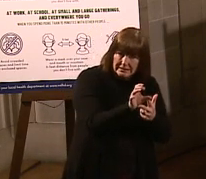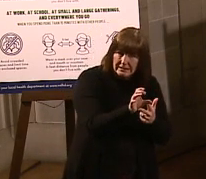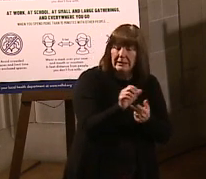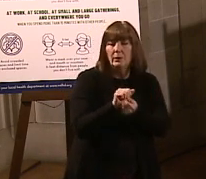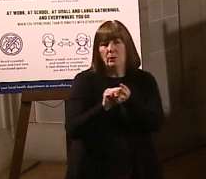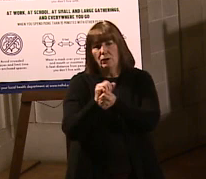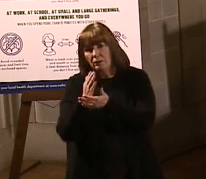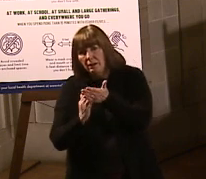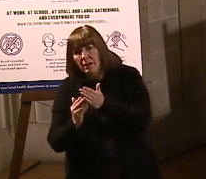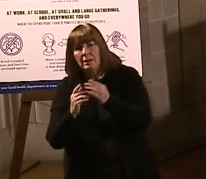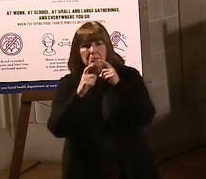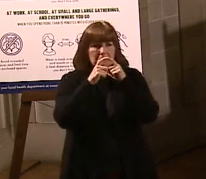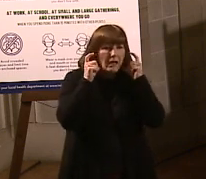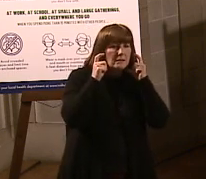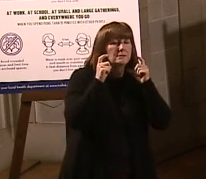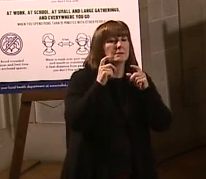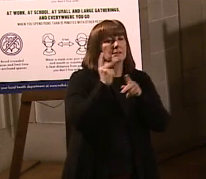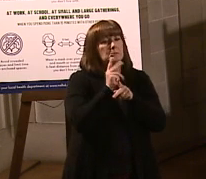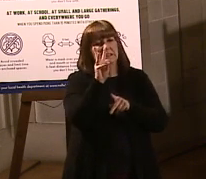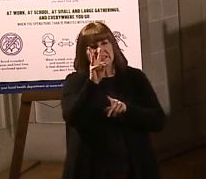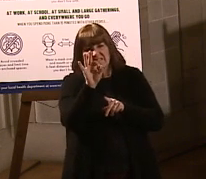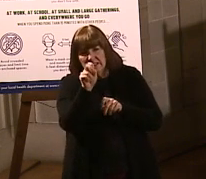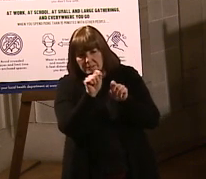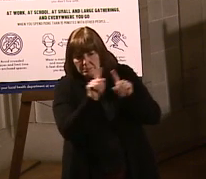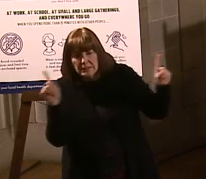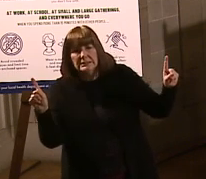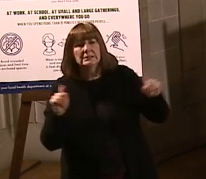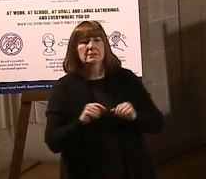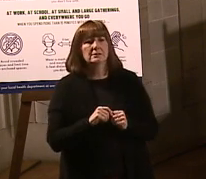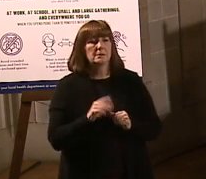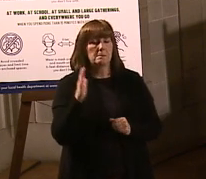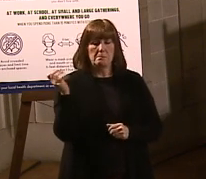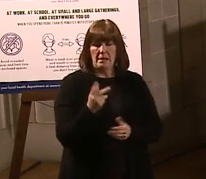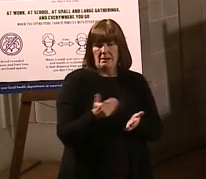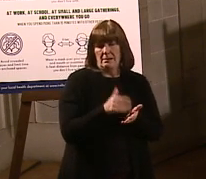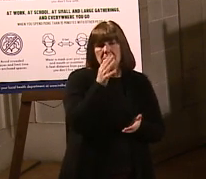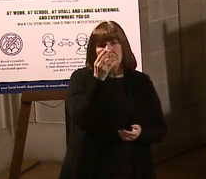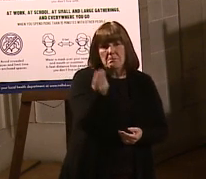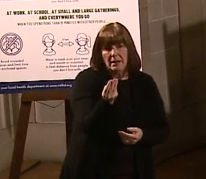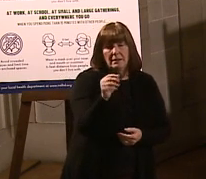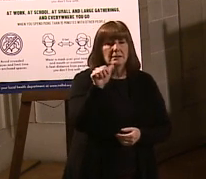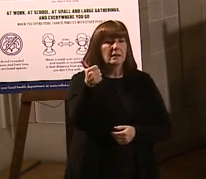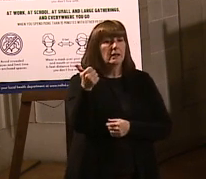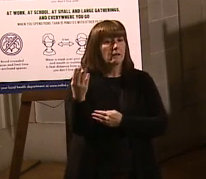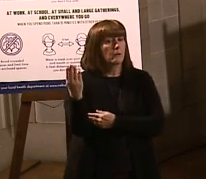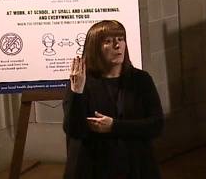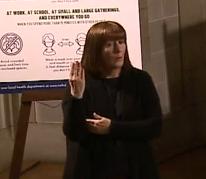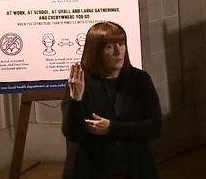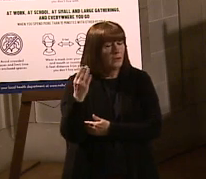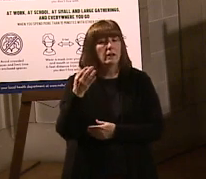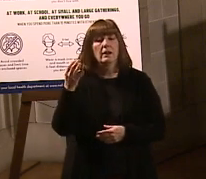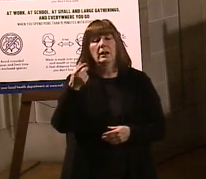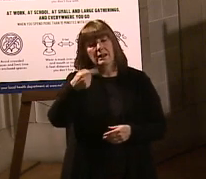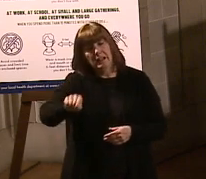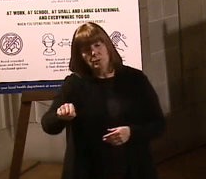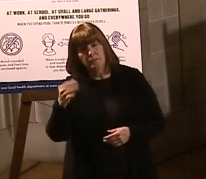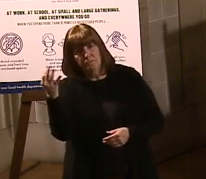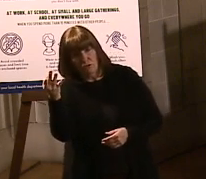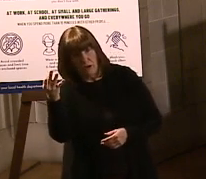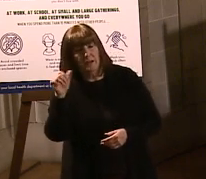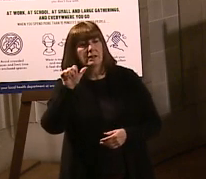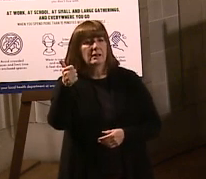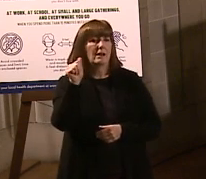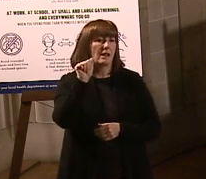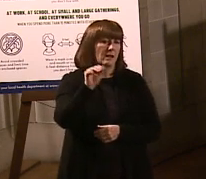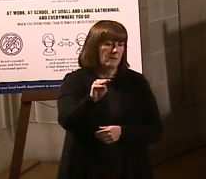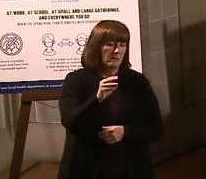We'll be back again on Monday at 10 a.m. and then Friday at 10 a.m. next week as well.